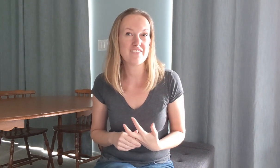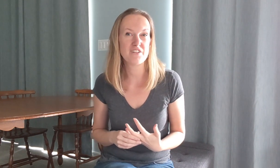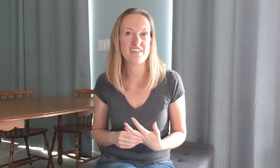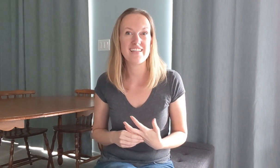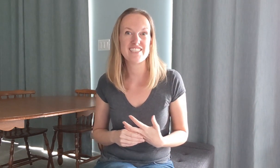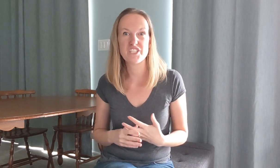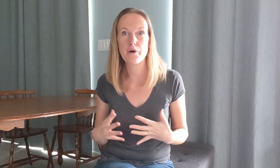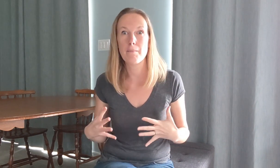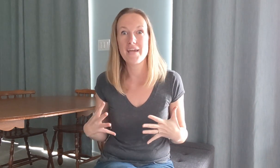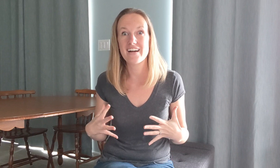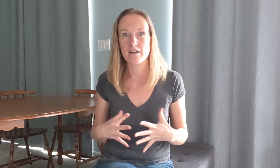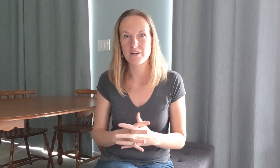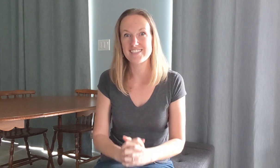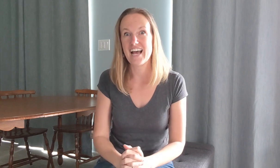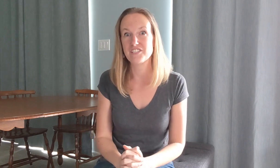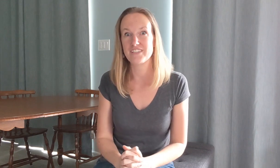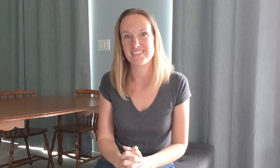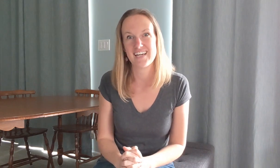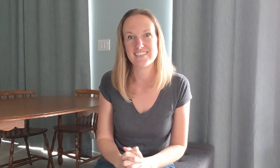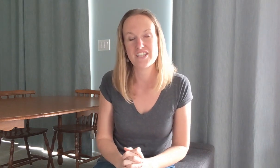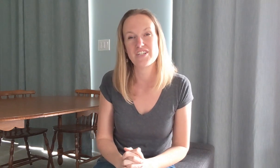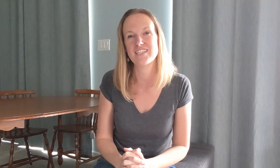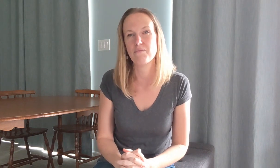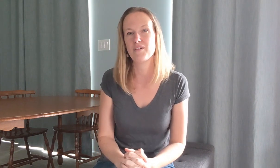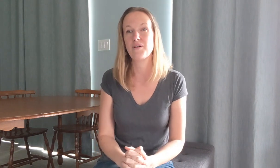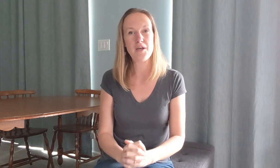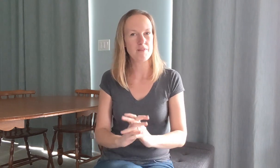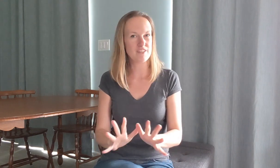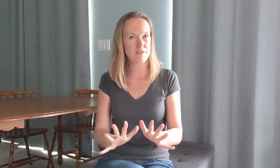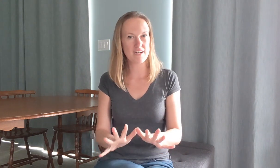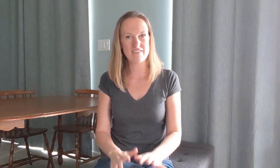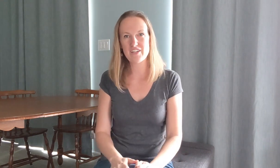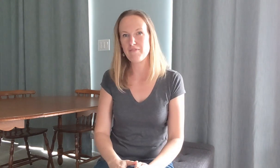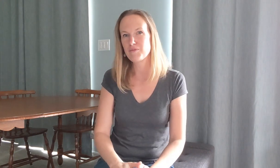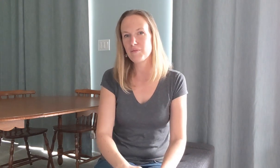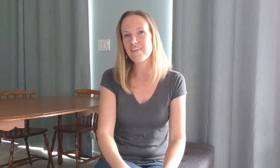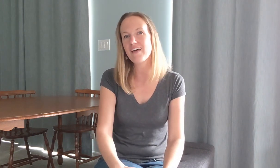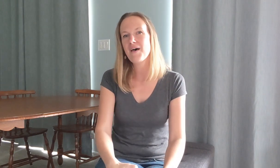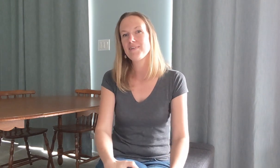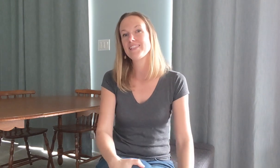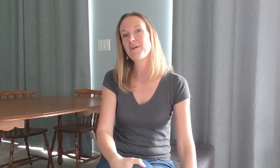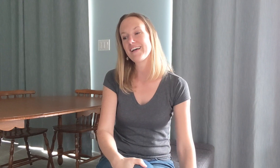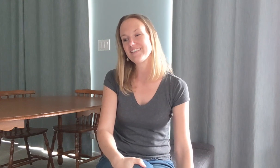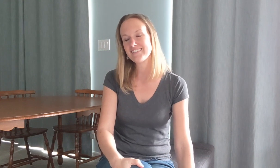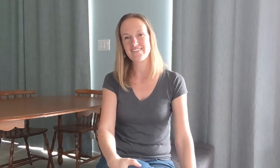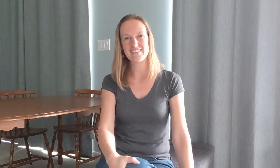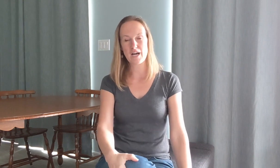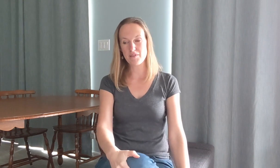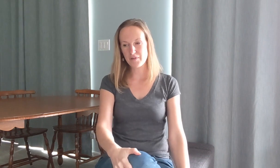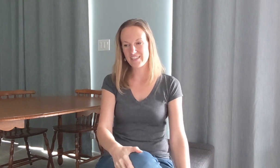through and i like to do bigger more exaggerated signs the third time through but you do whatever you're comfortable with but let's practice from the top of the bridge